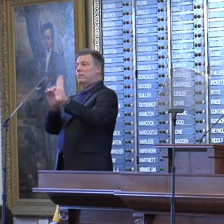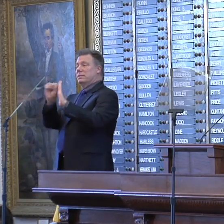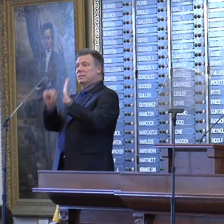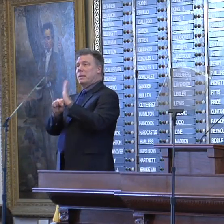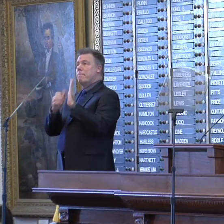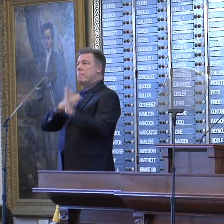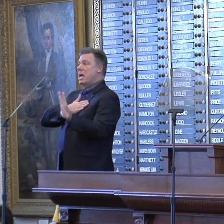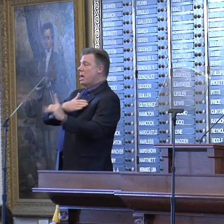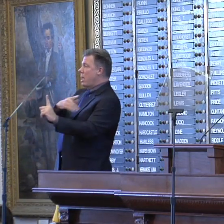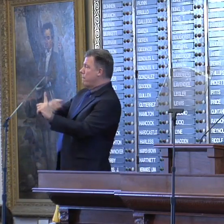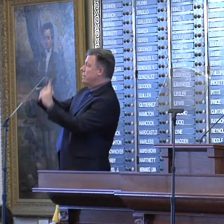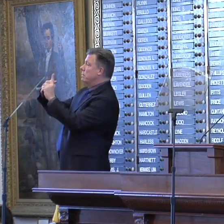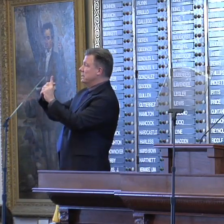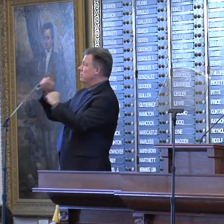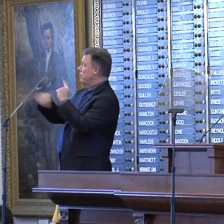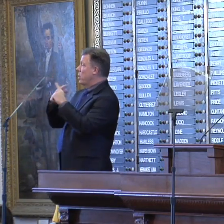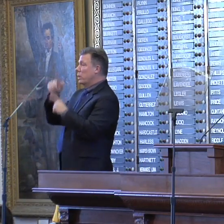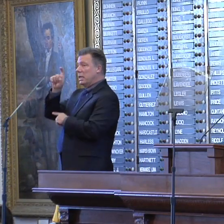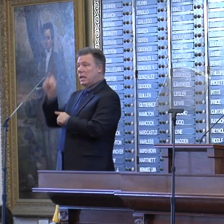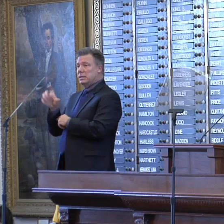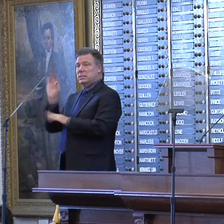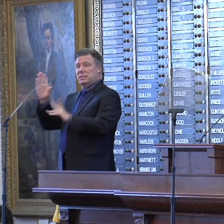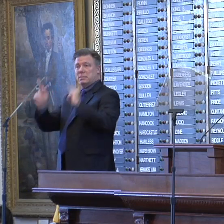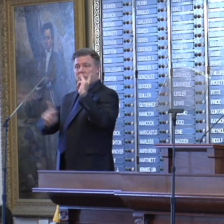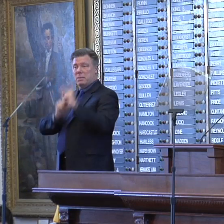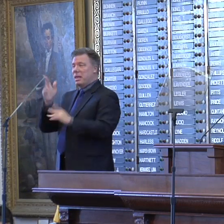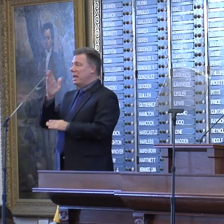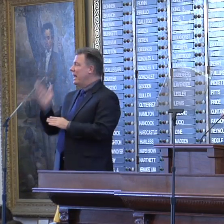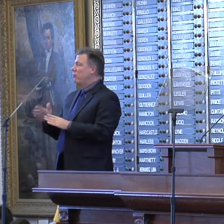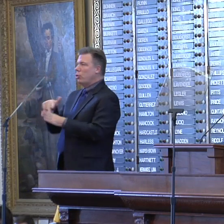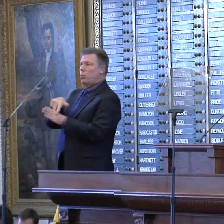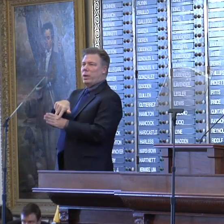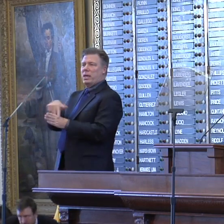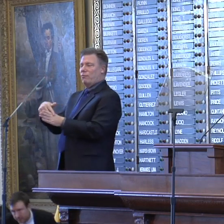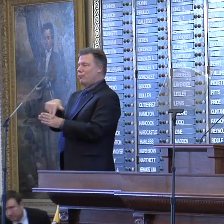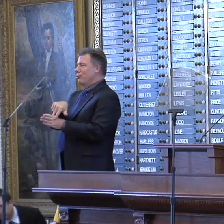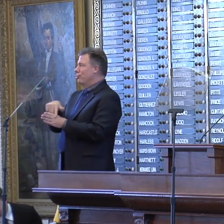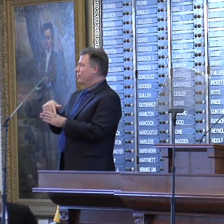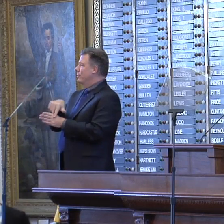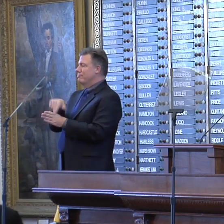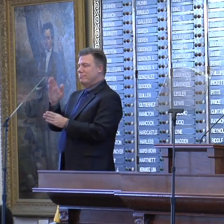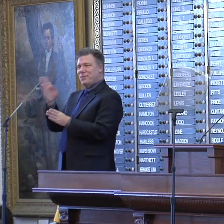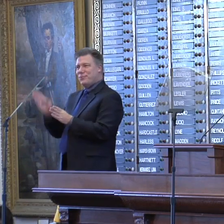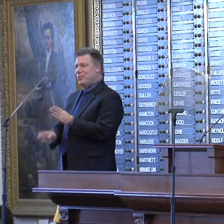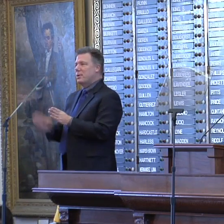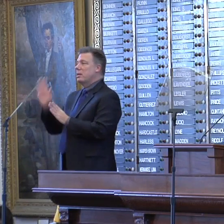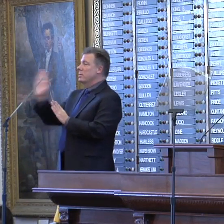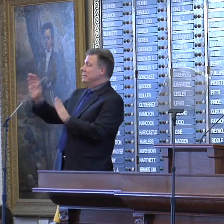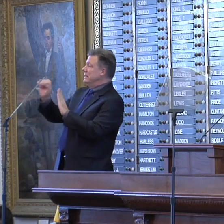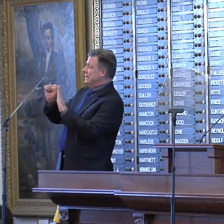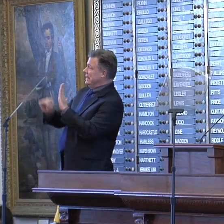optimism about Texas and its people has never wavered. And by any meaningful measure, the state